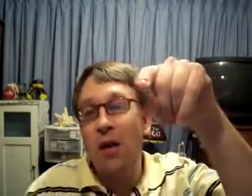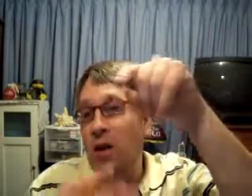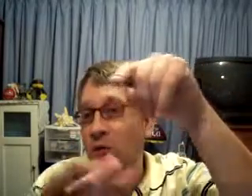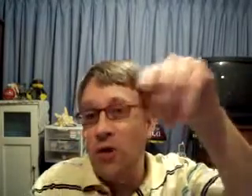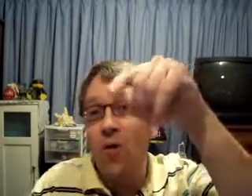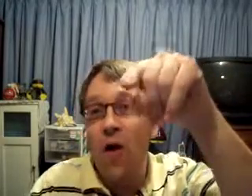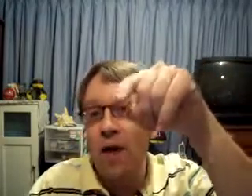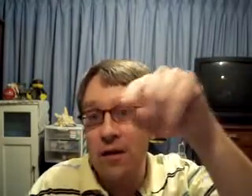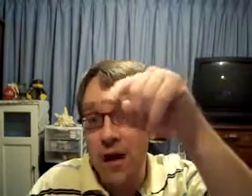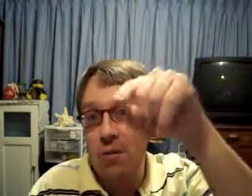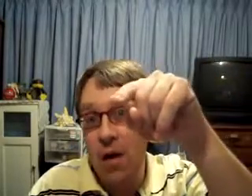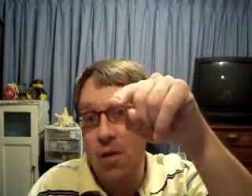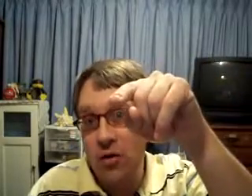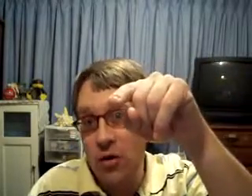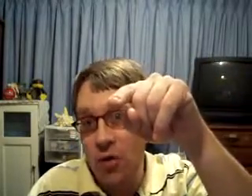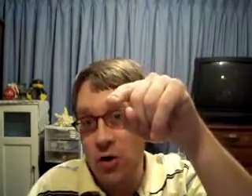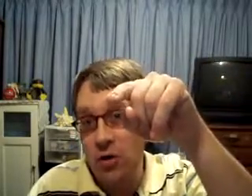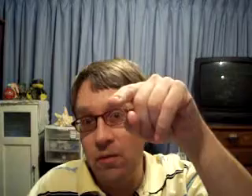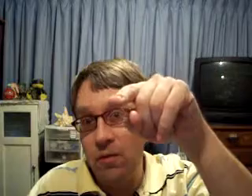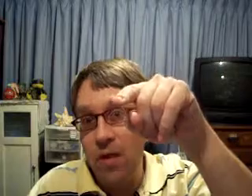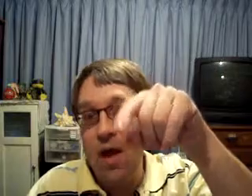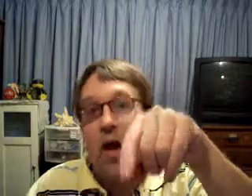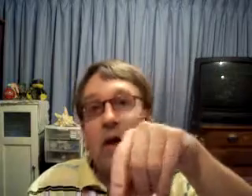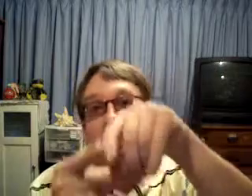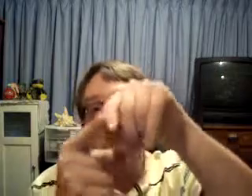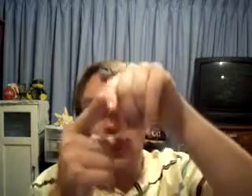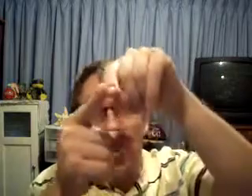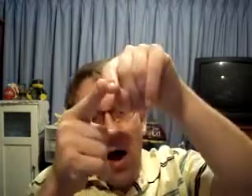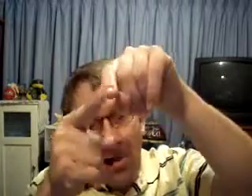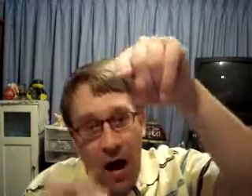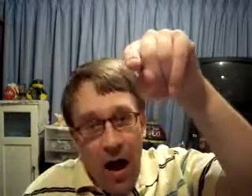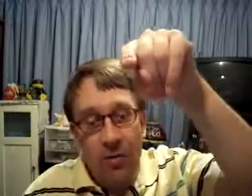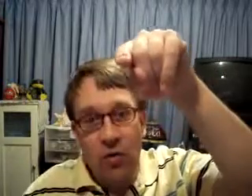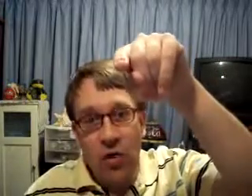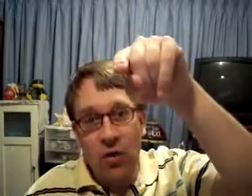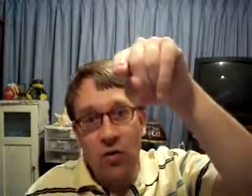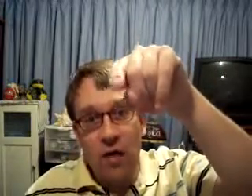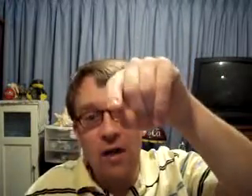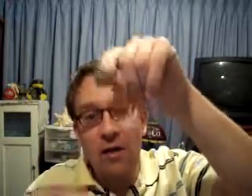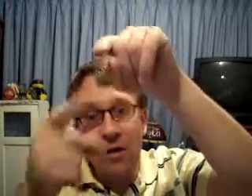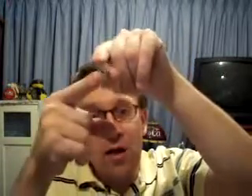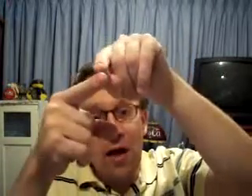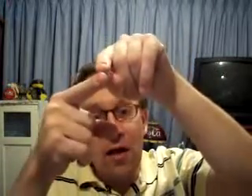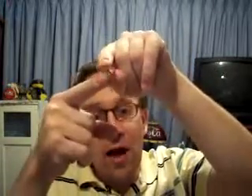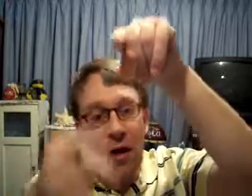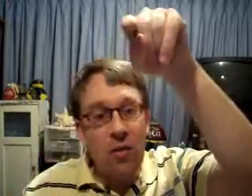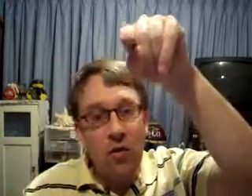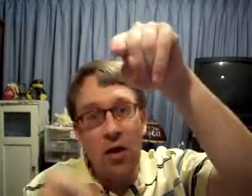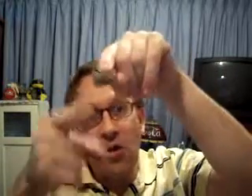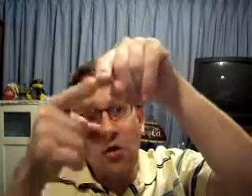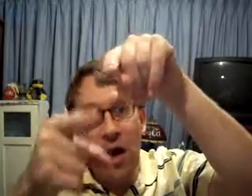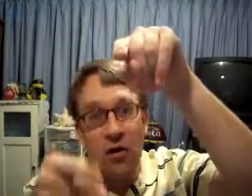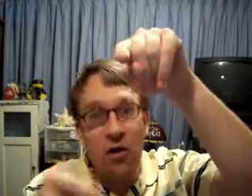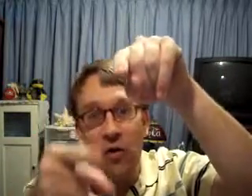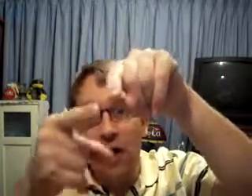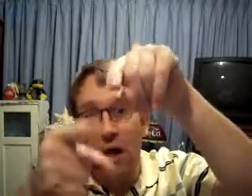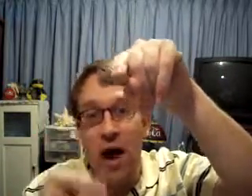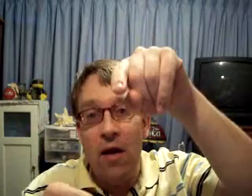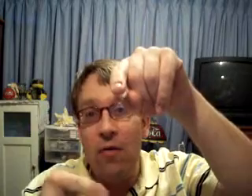south and you still find the same barometric pressure. So, you draw a line between the two towns. As they say, the line between the two towns shows a line